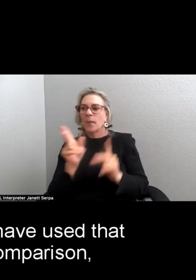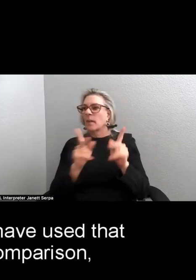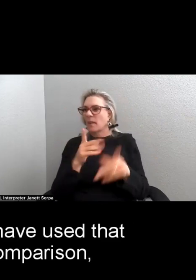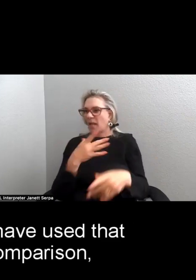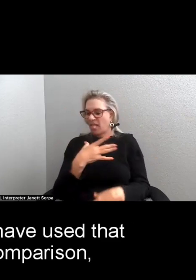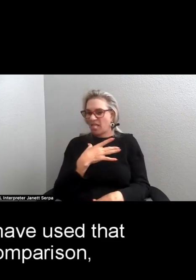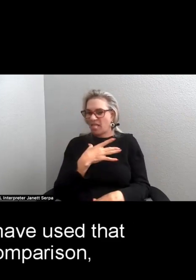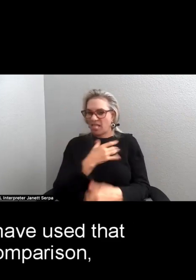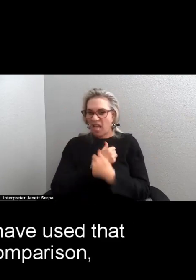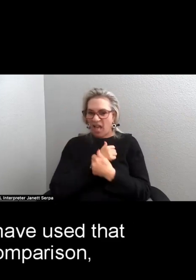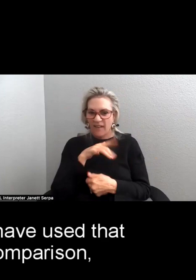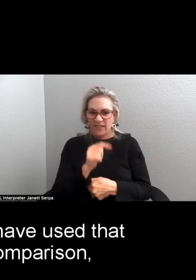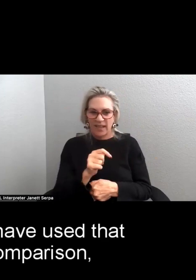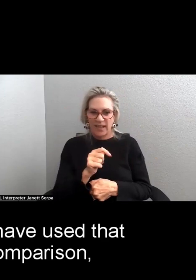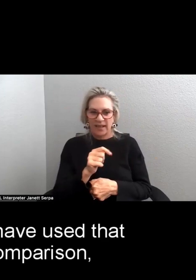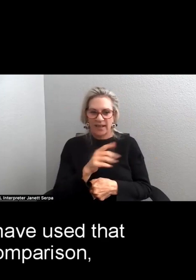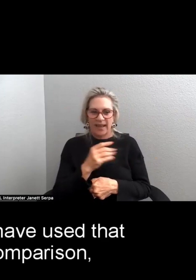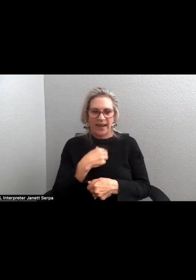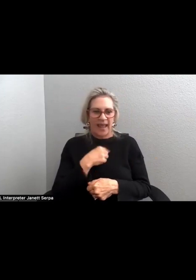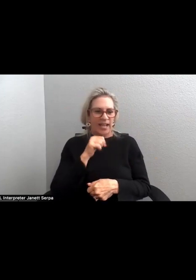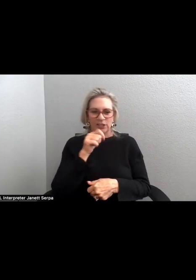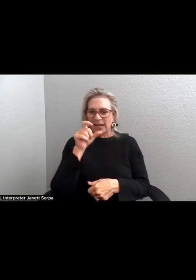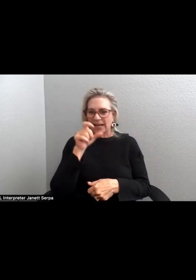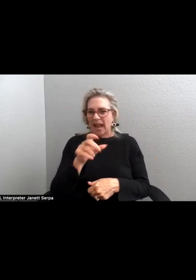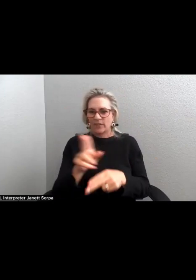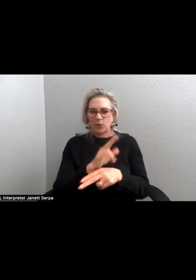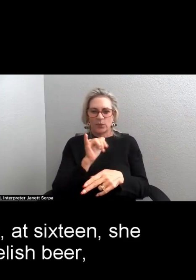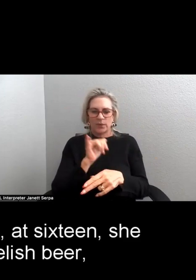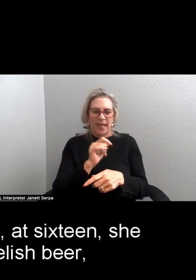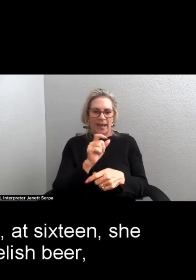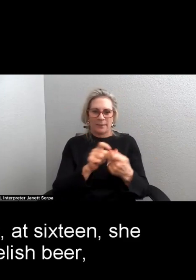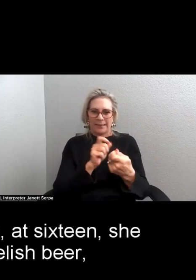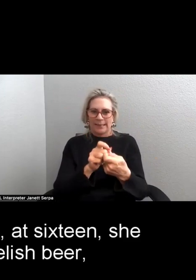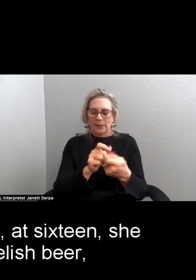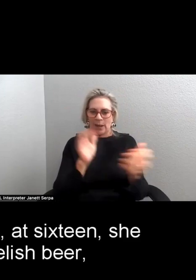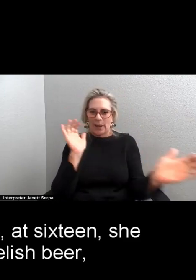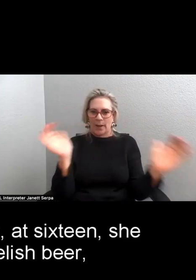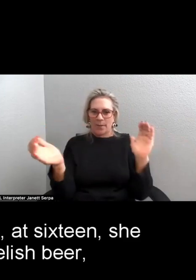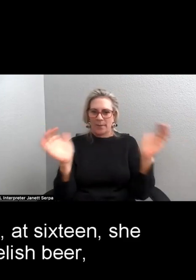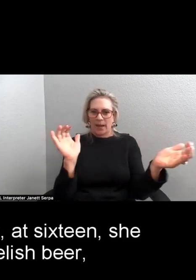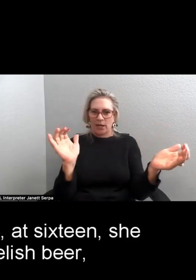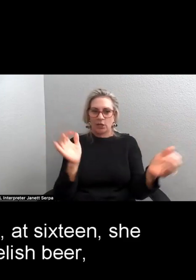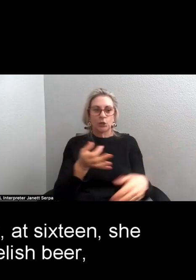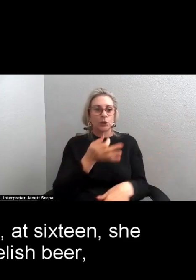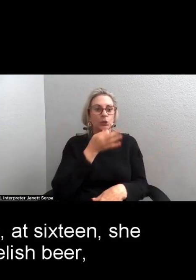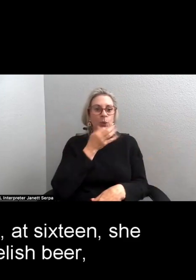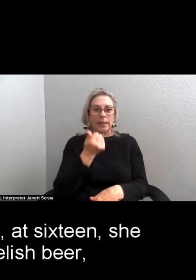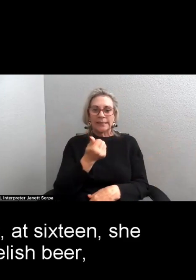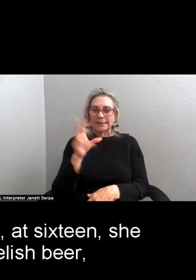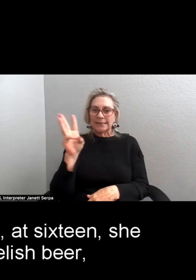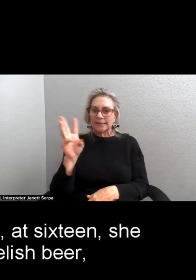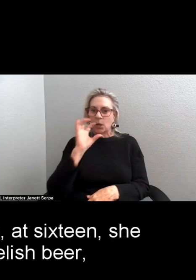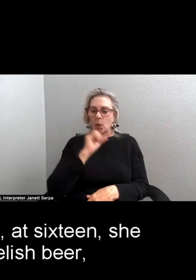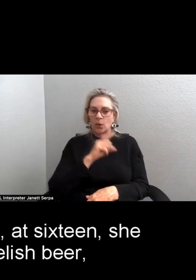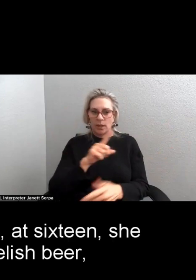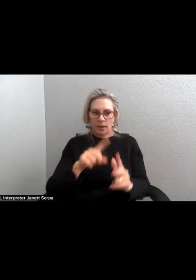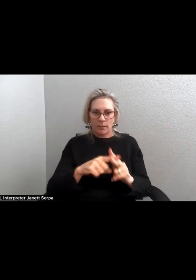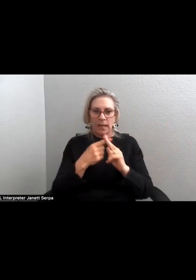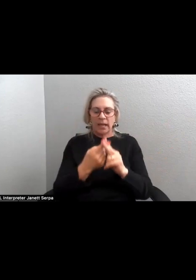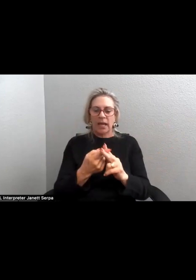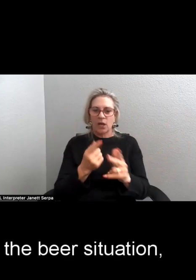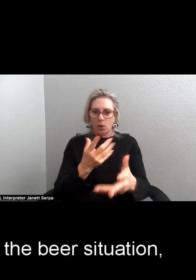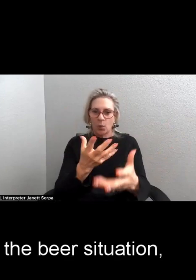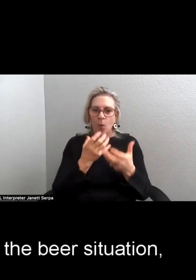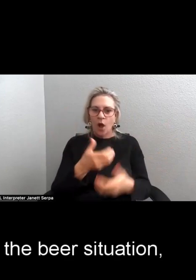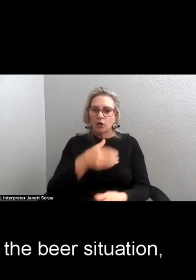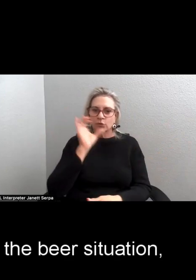and I shouldn't have used that particular comparison because too soon at 16, she begins to relish beer.